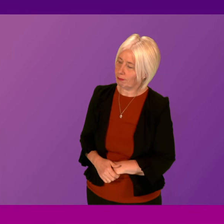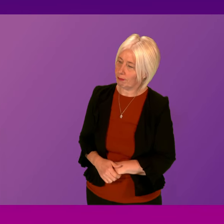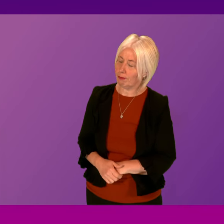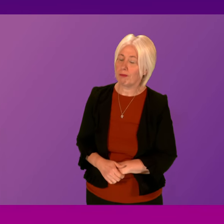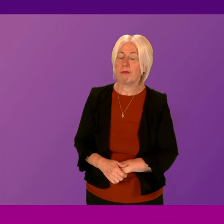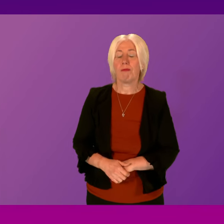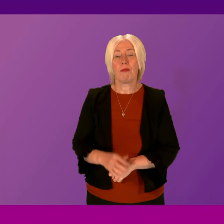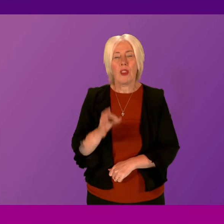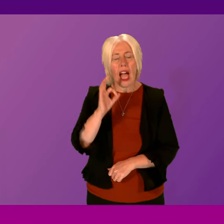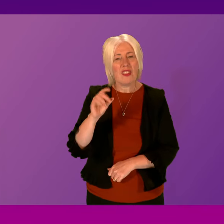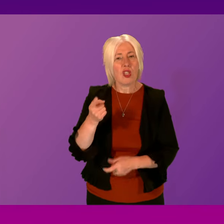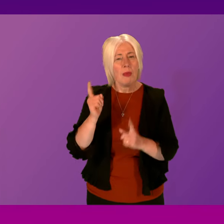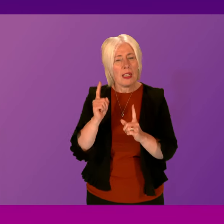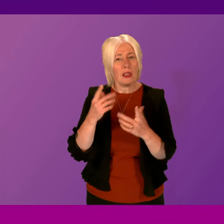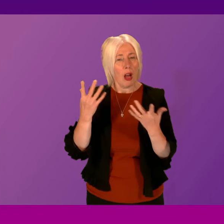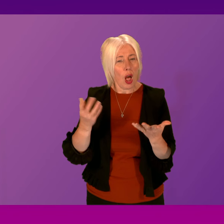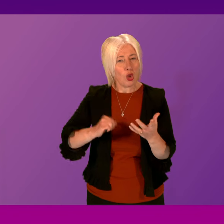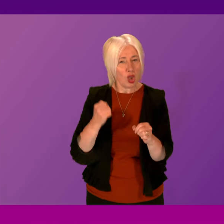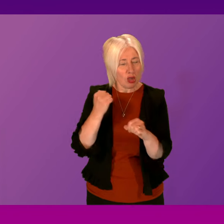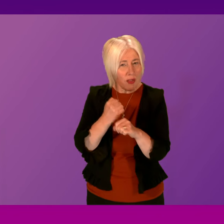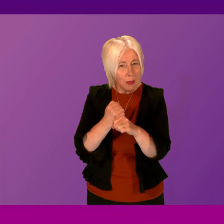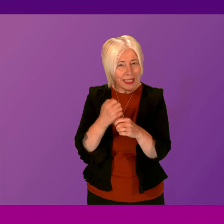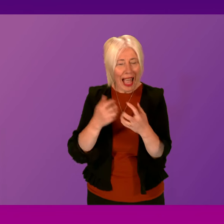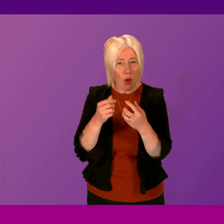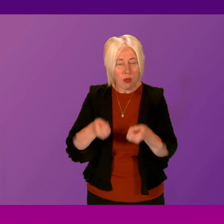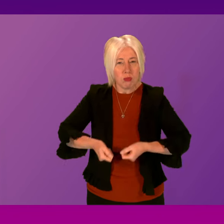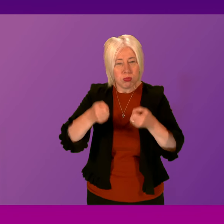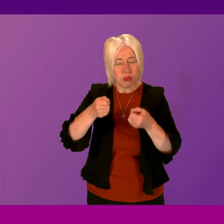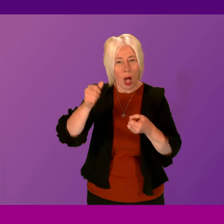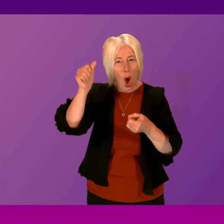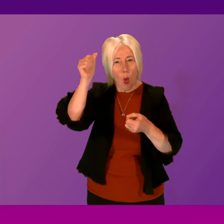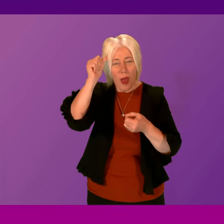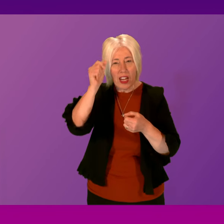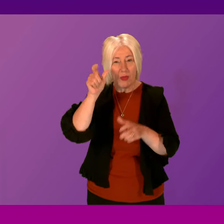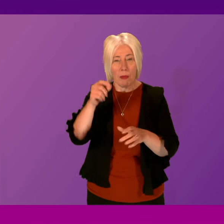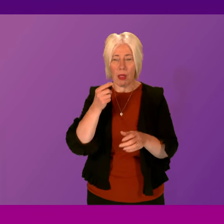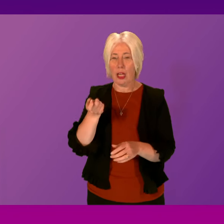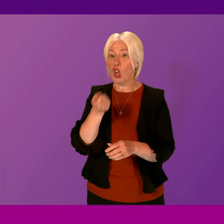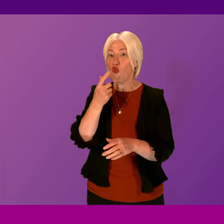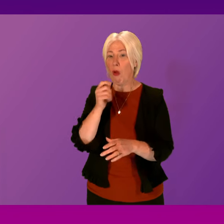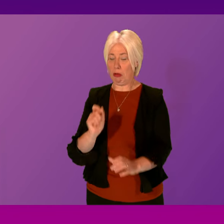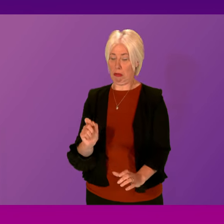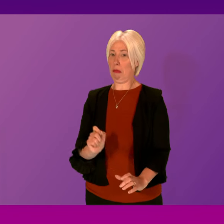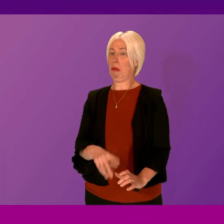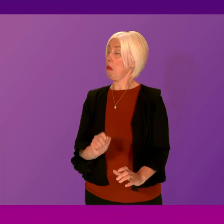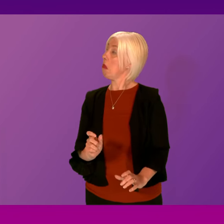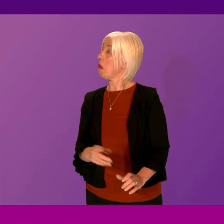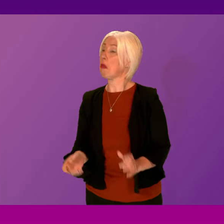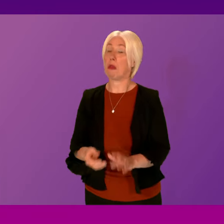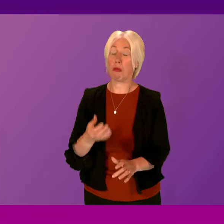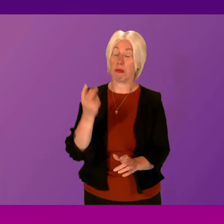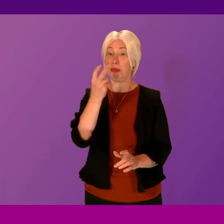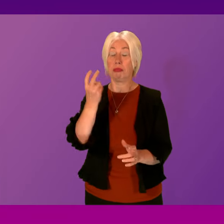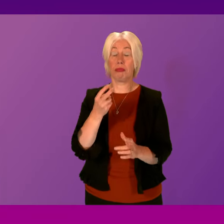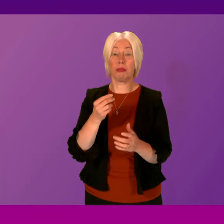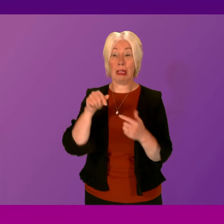Minister whether and how the Scottish Government plans to increase awareness of spiking ahead of Christmas and New Year. First Minister.